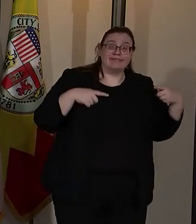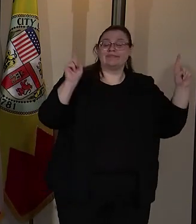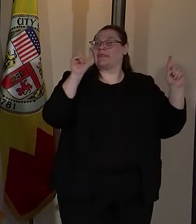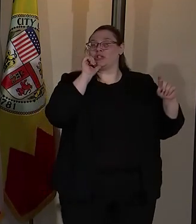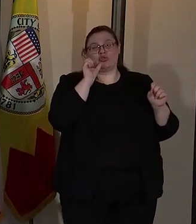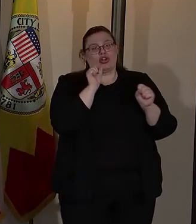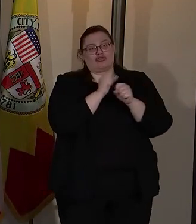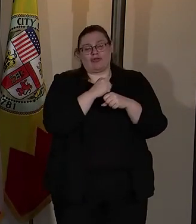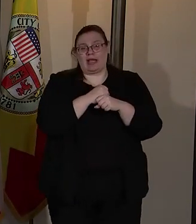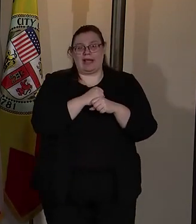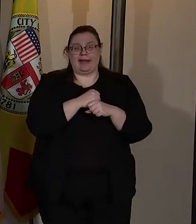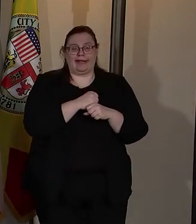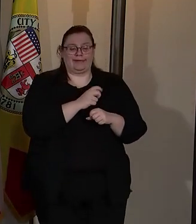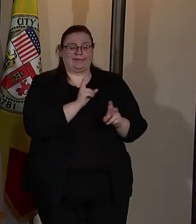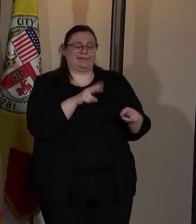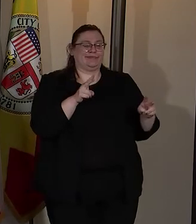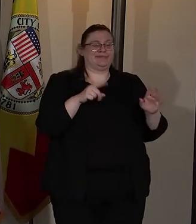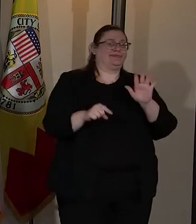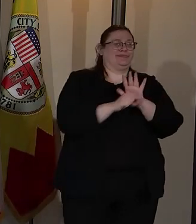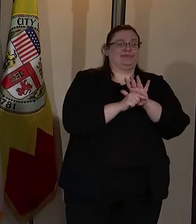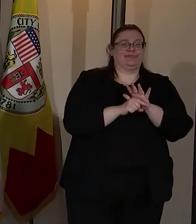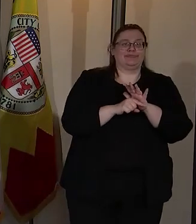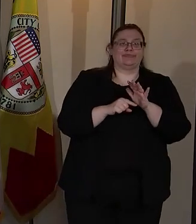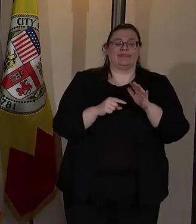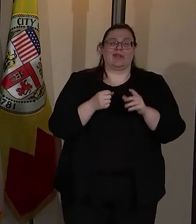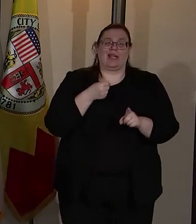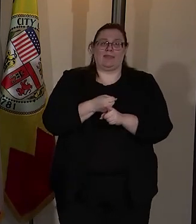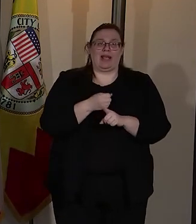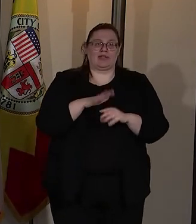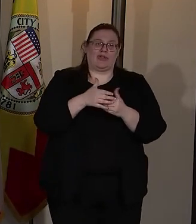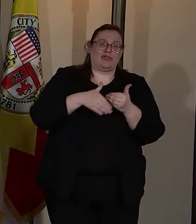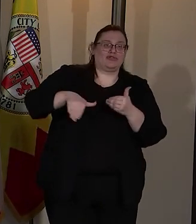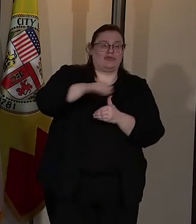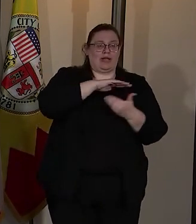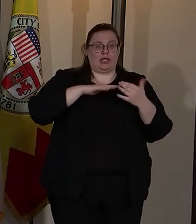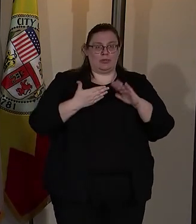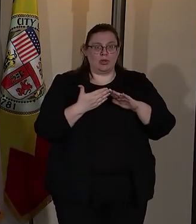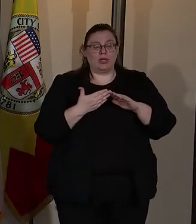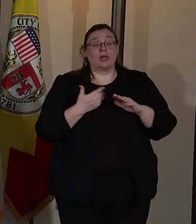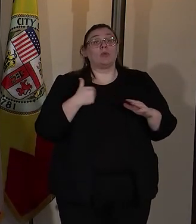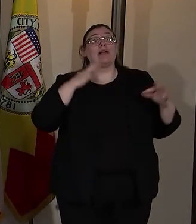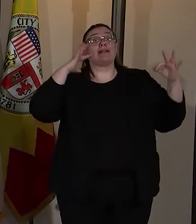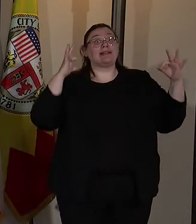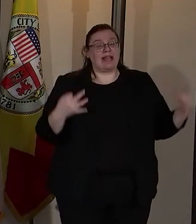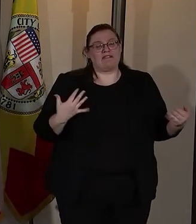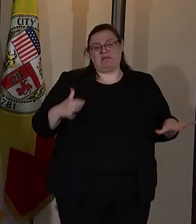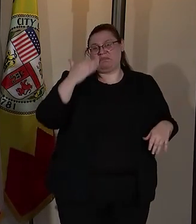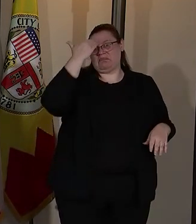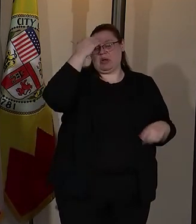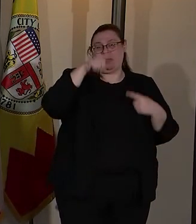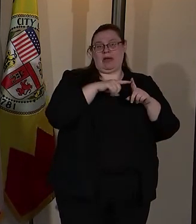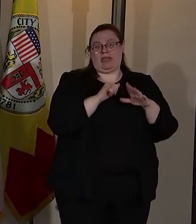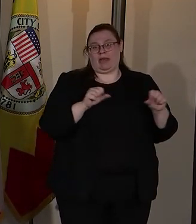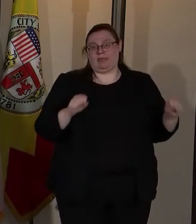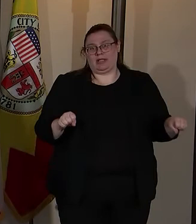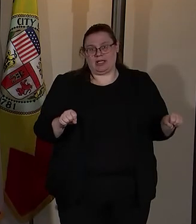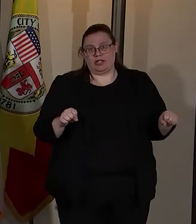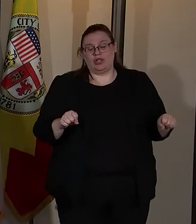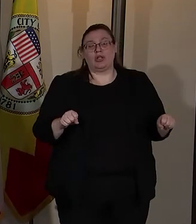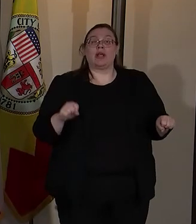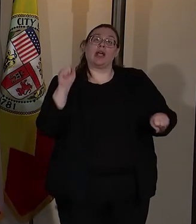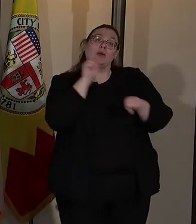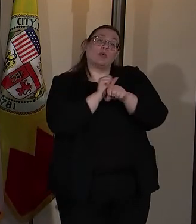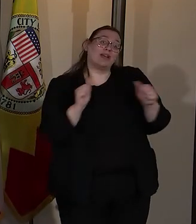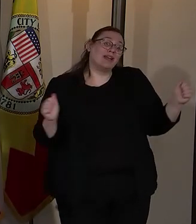not creating undesired or negative impacts on the surrounding community. But we are certainly mindful of that potential and working